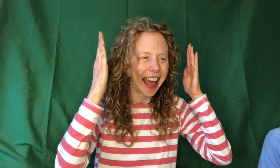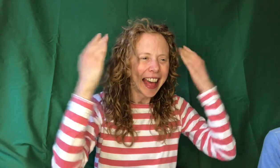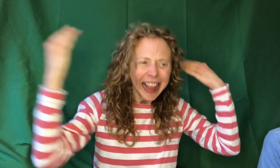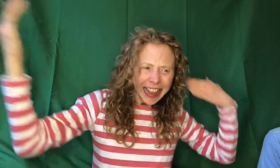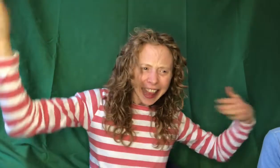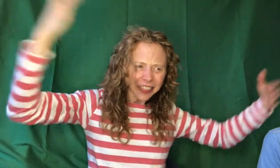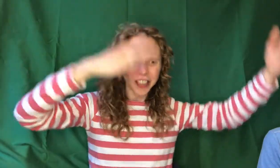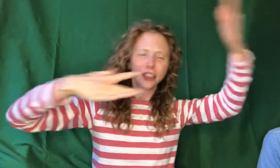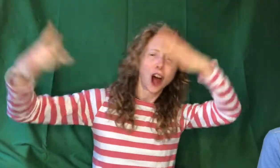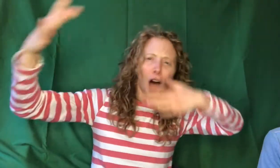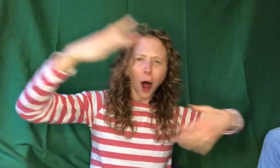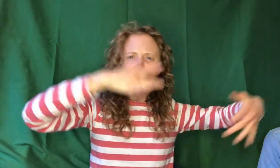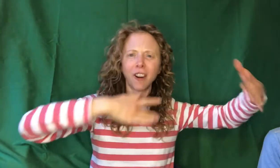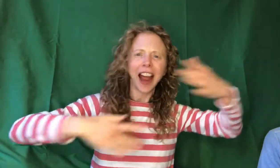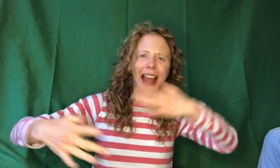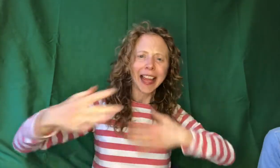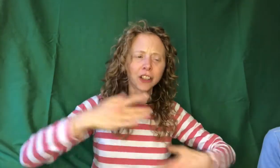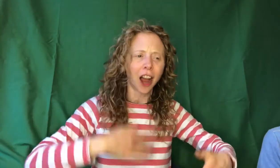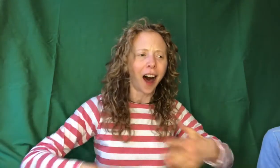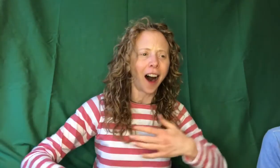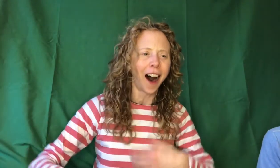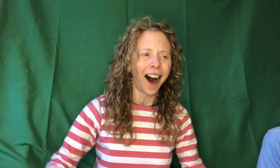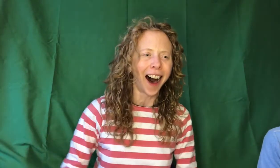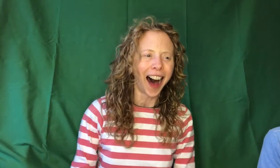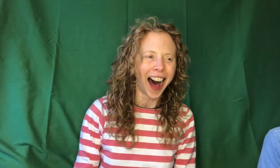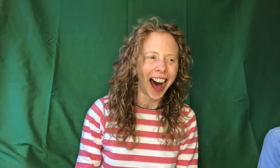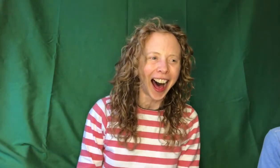Let the storm rage on.